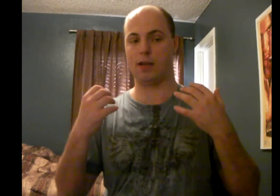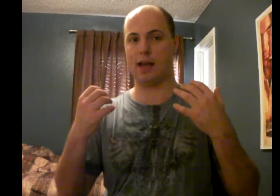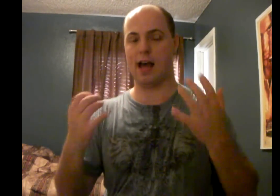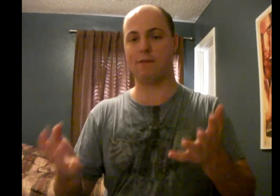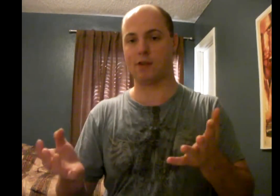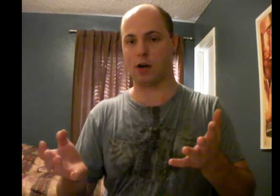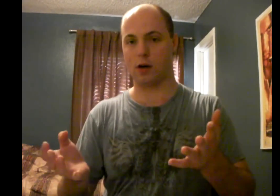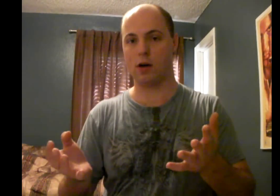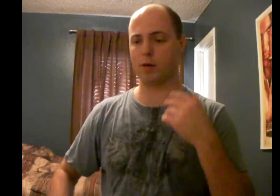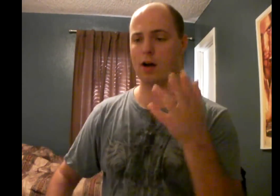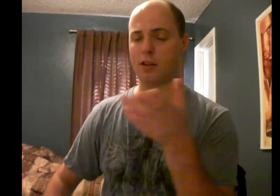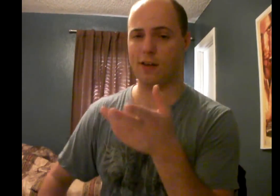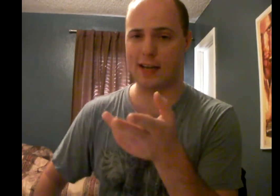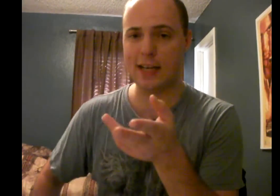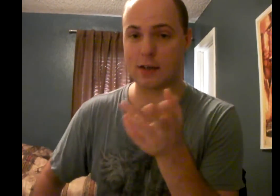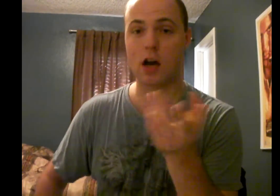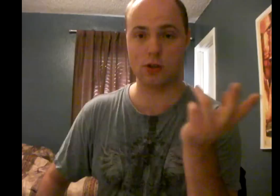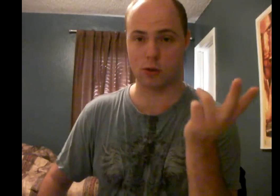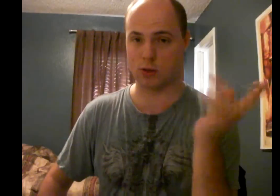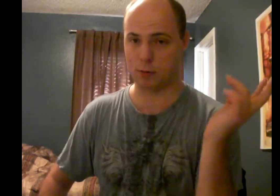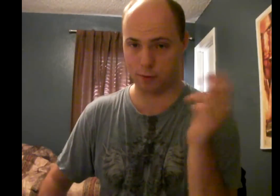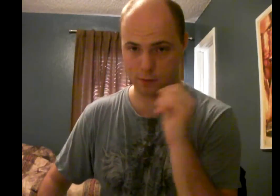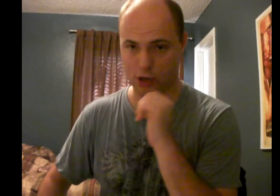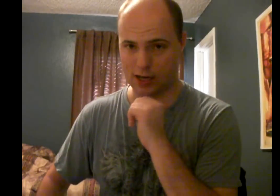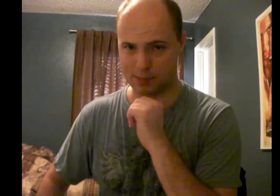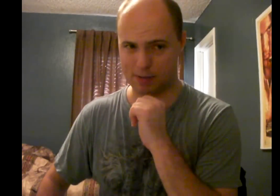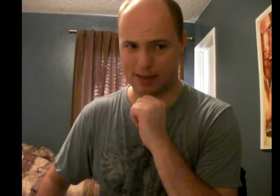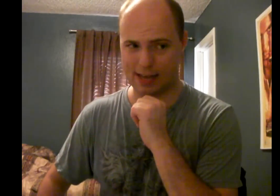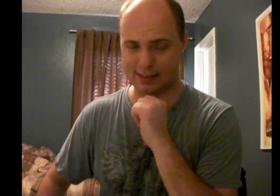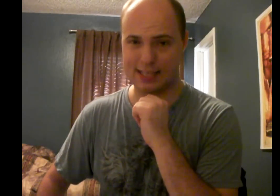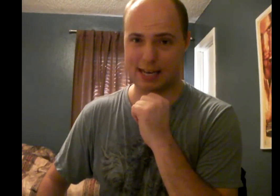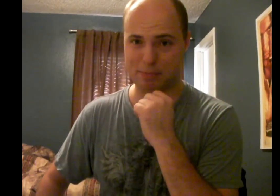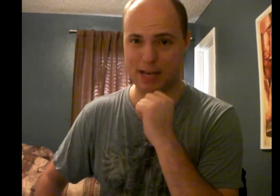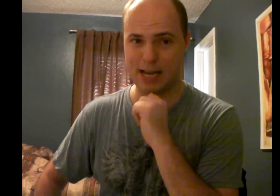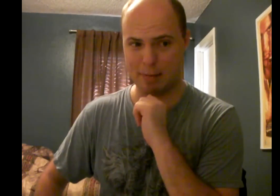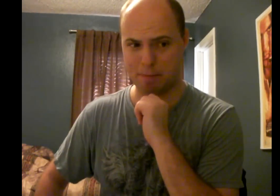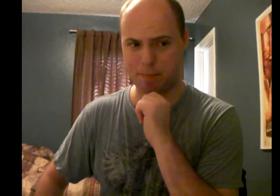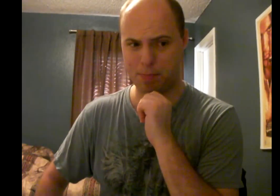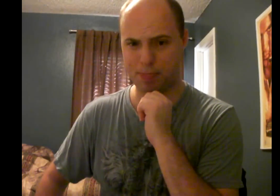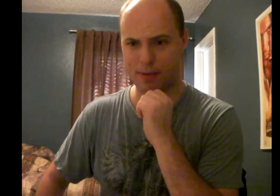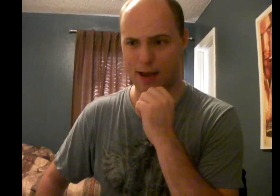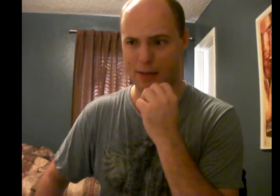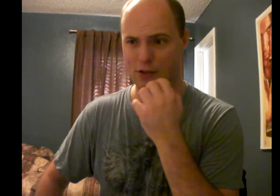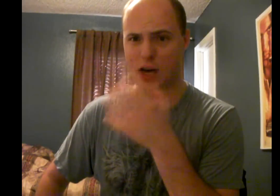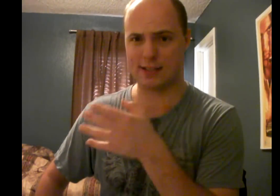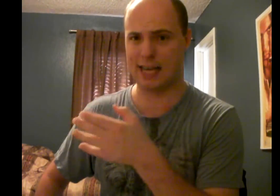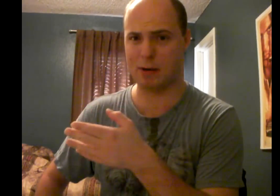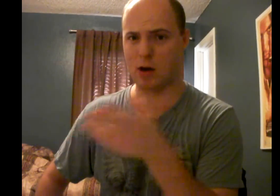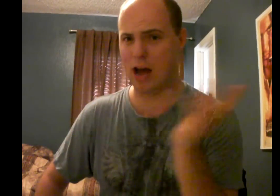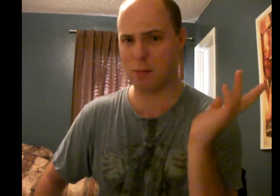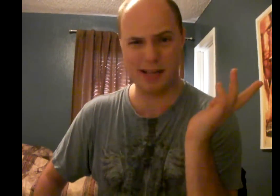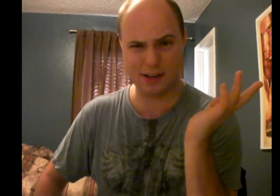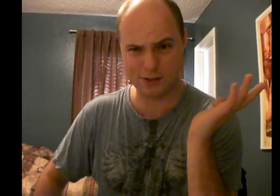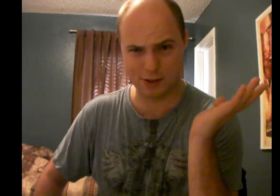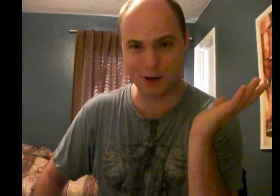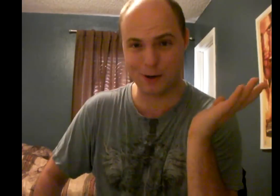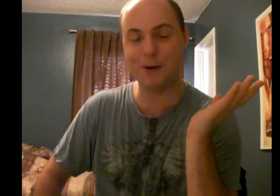Avatar. Piranha 3D is also a spoof of Jaws, but at the same time... I mean, Jaws came out how many years ago?